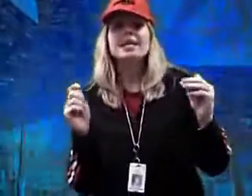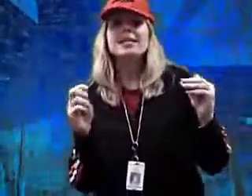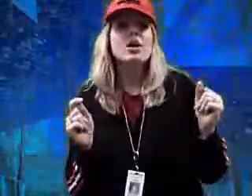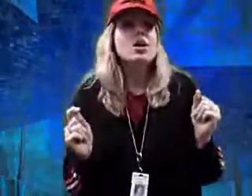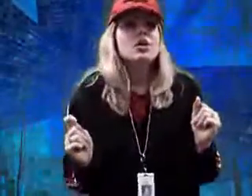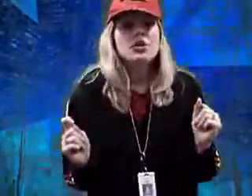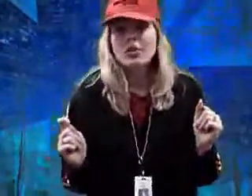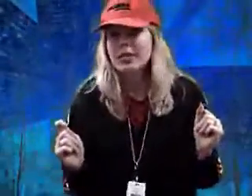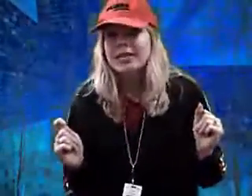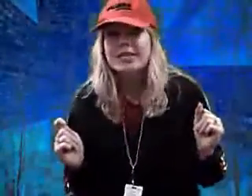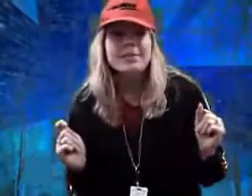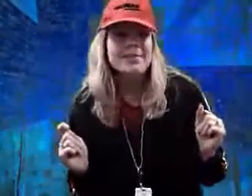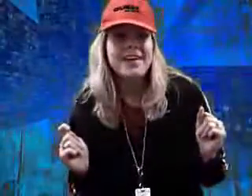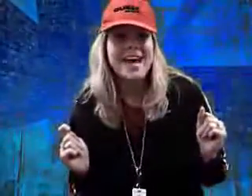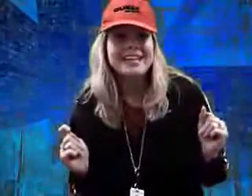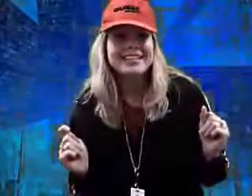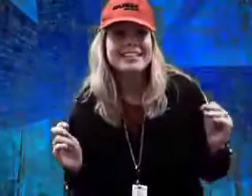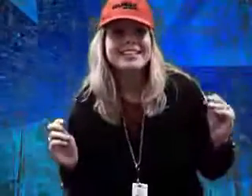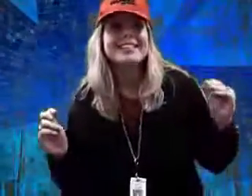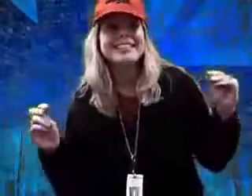big heads roll, roll. Let's make a simple five.